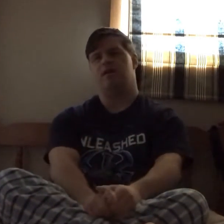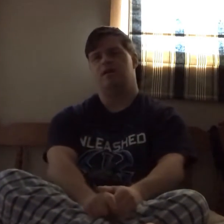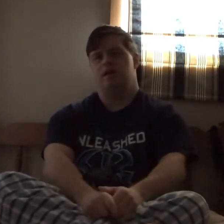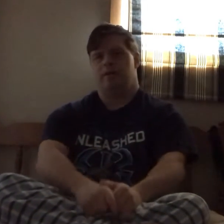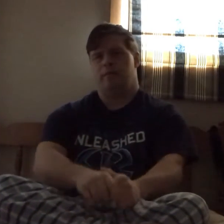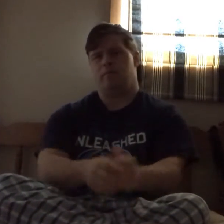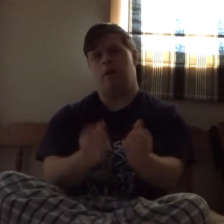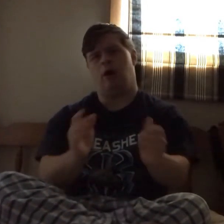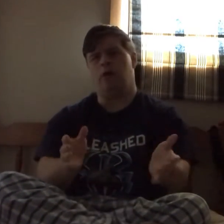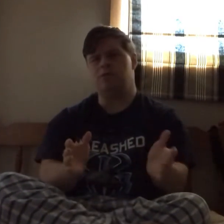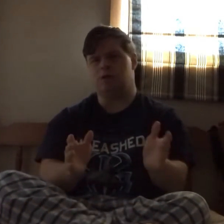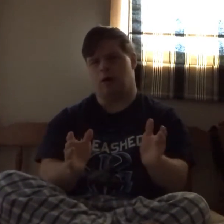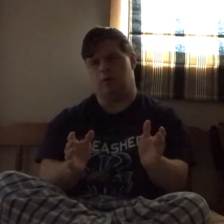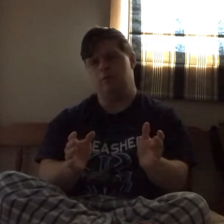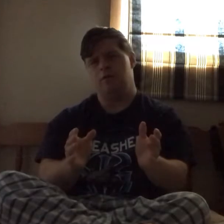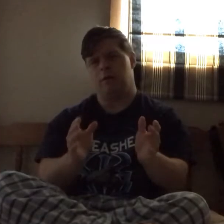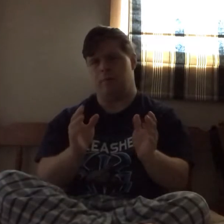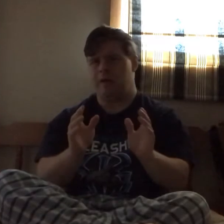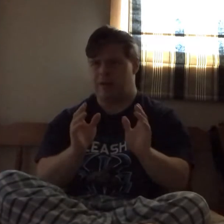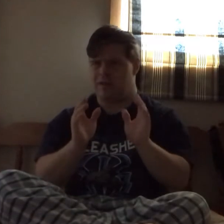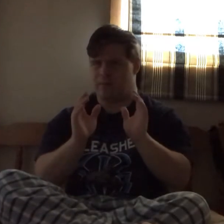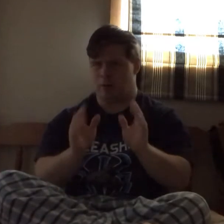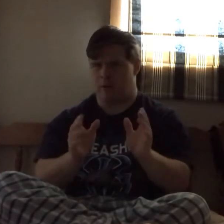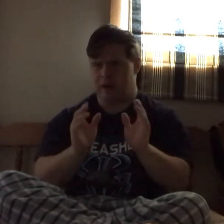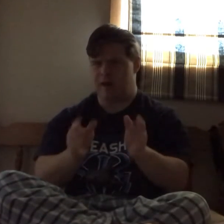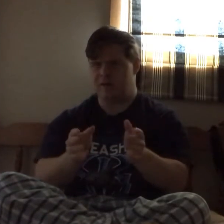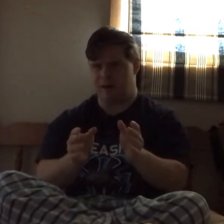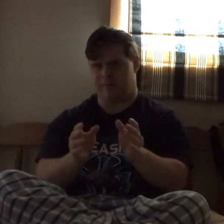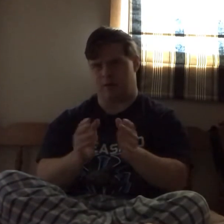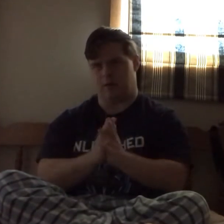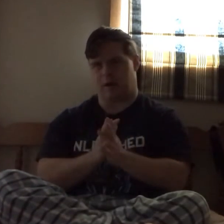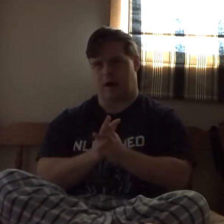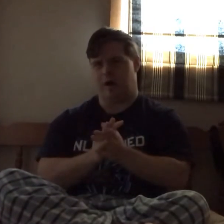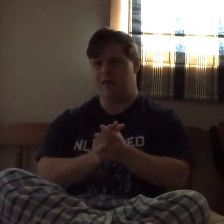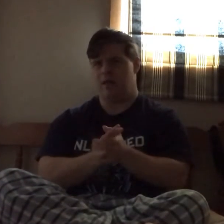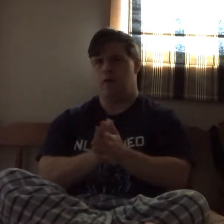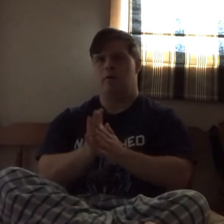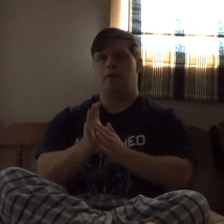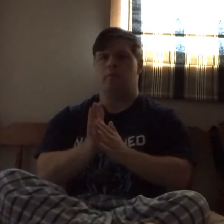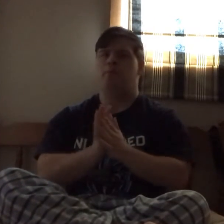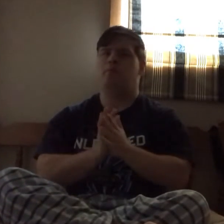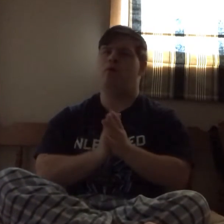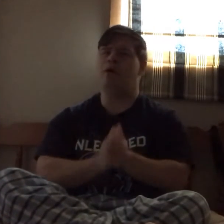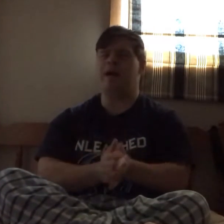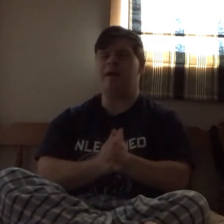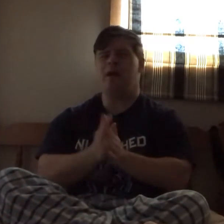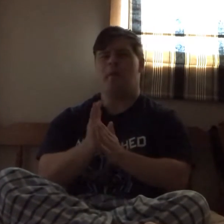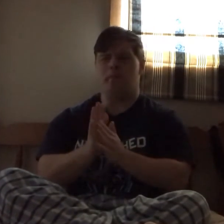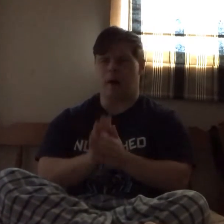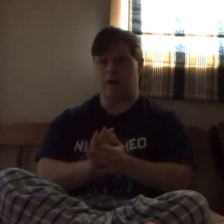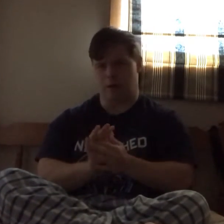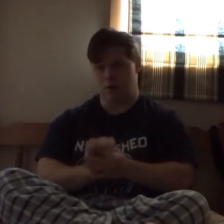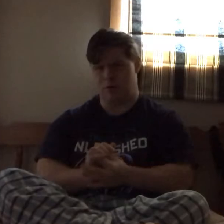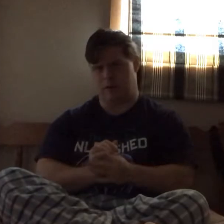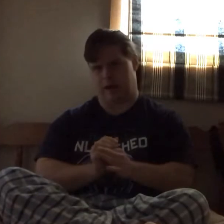But also, to make things more easier for you guys, put in my username.